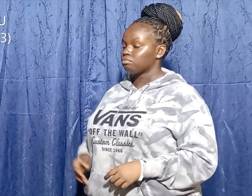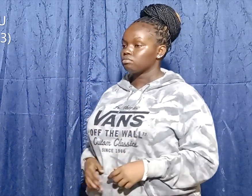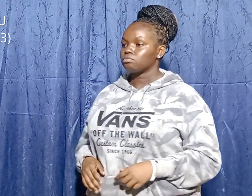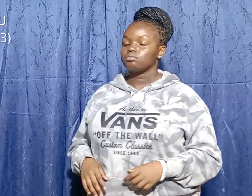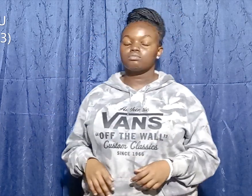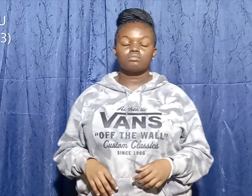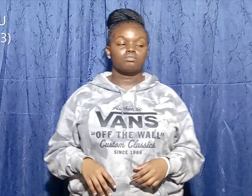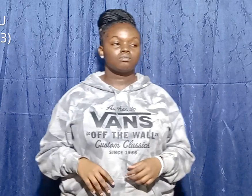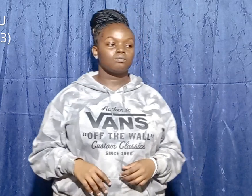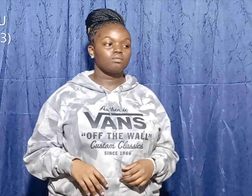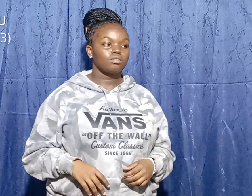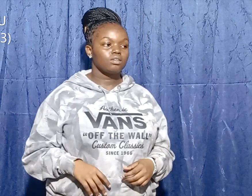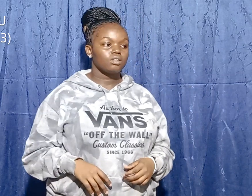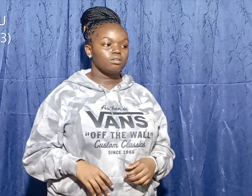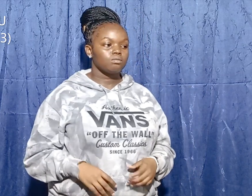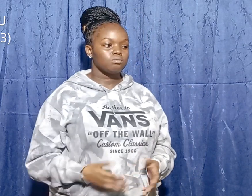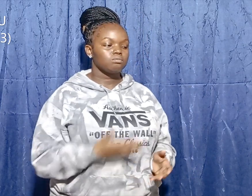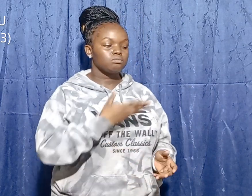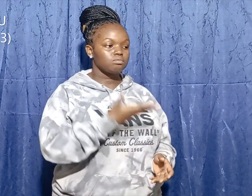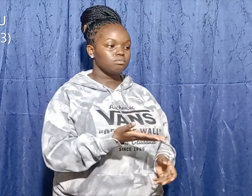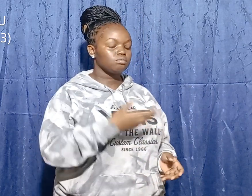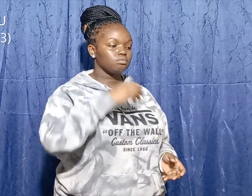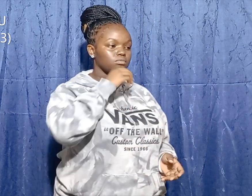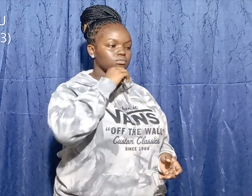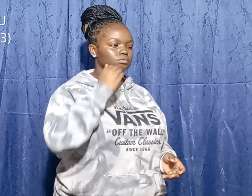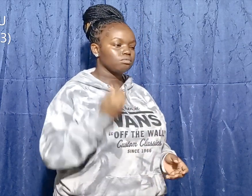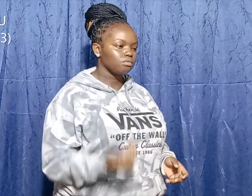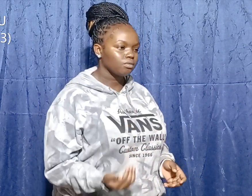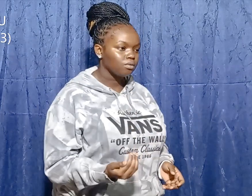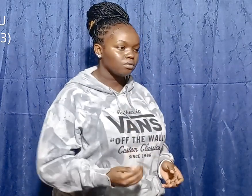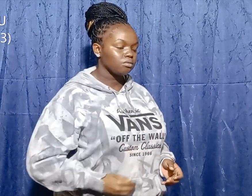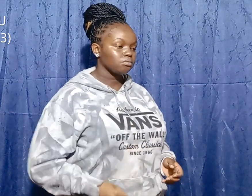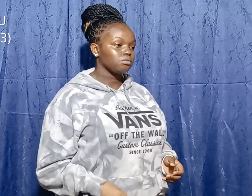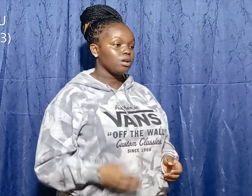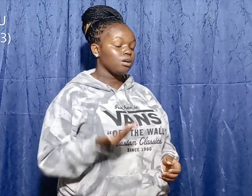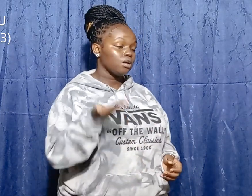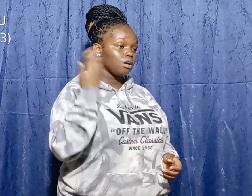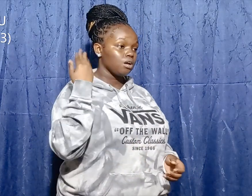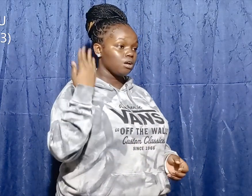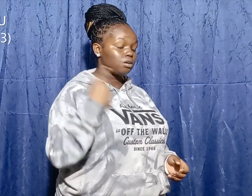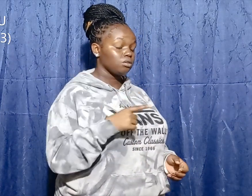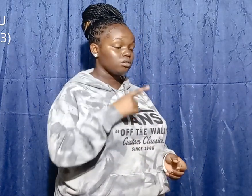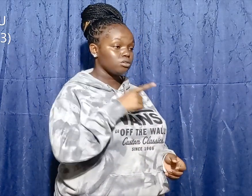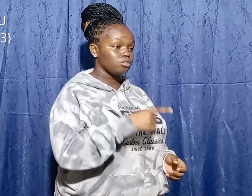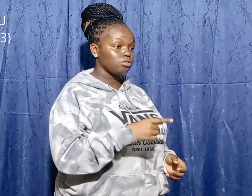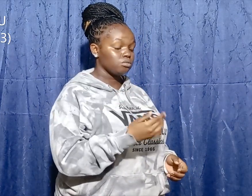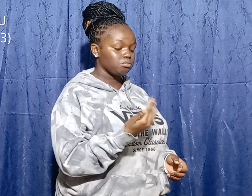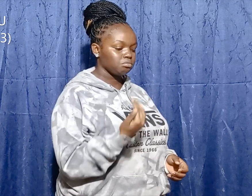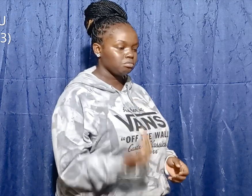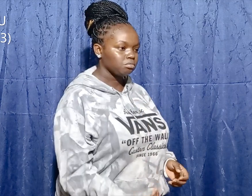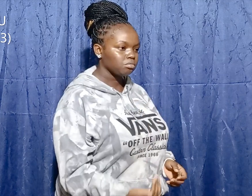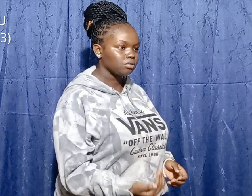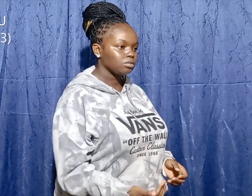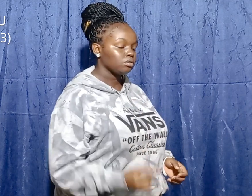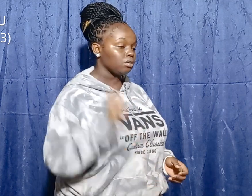You are a small boy. Ago, when you were small, Goliath was in battle.